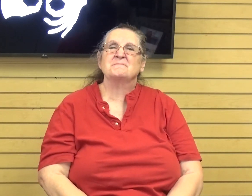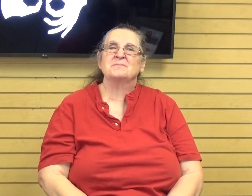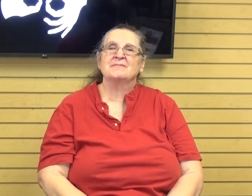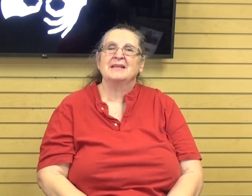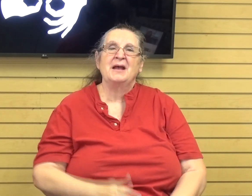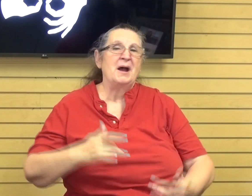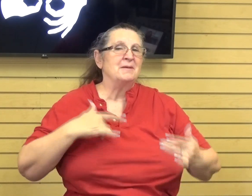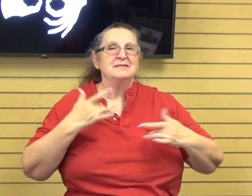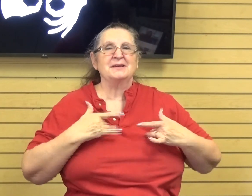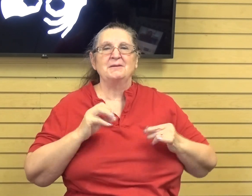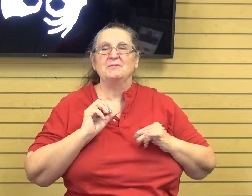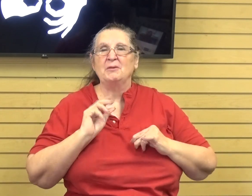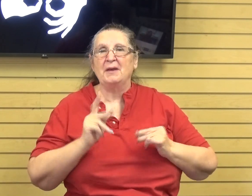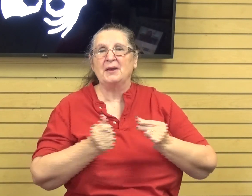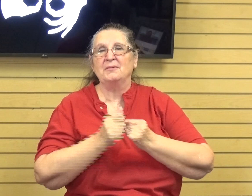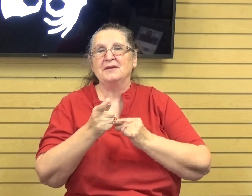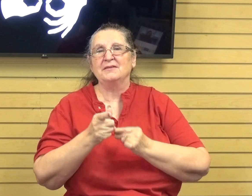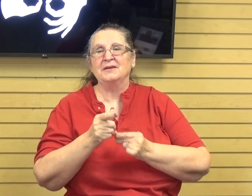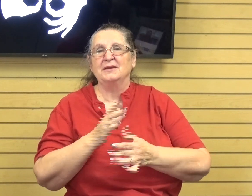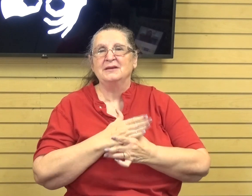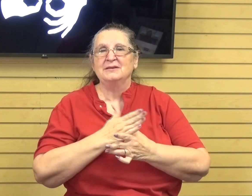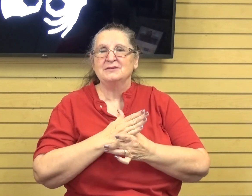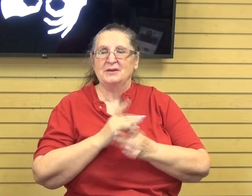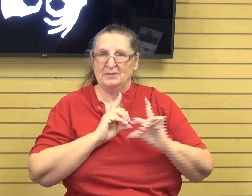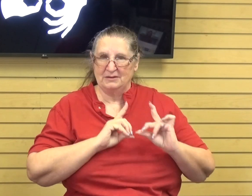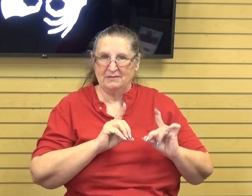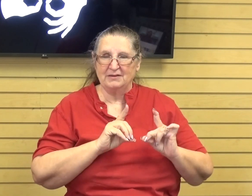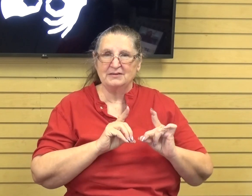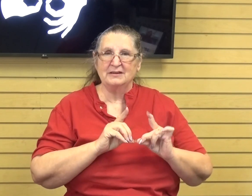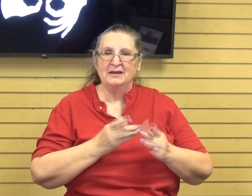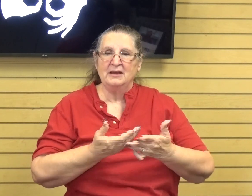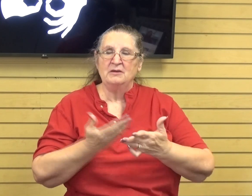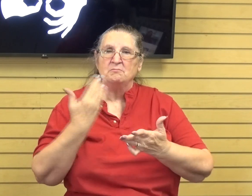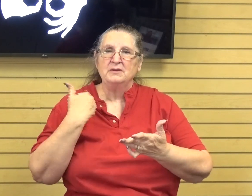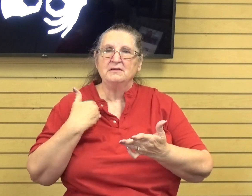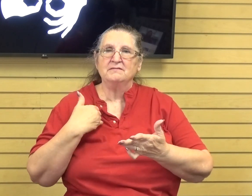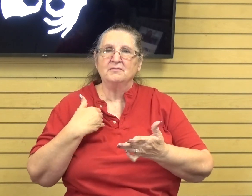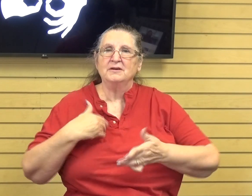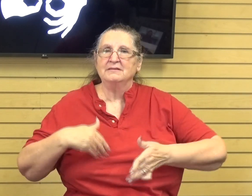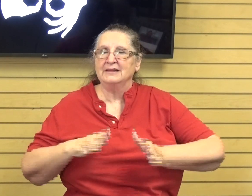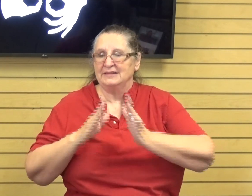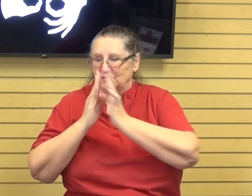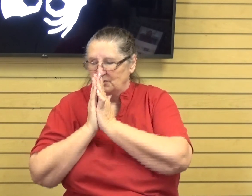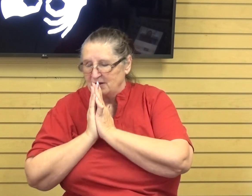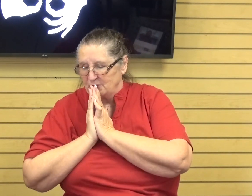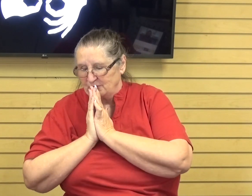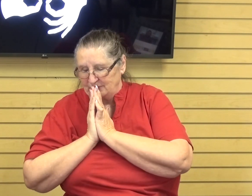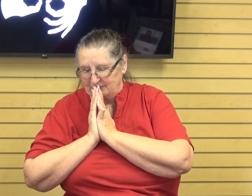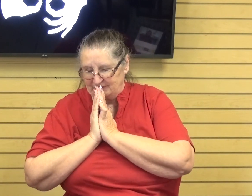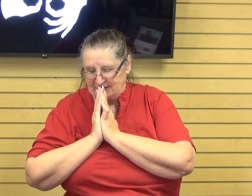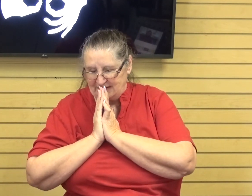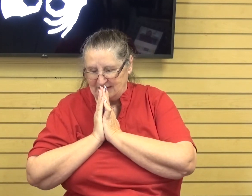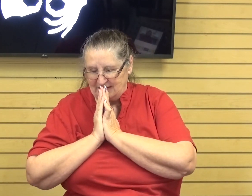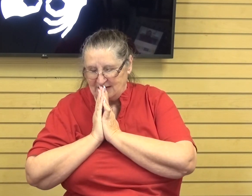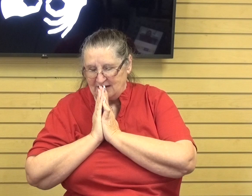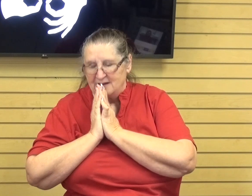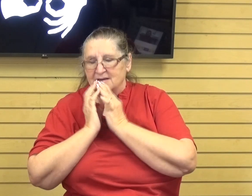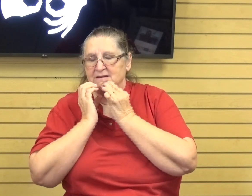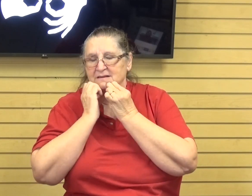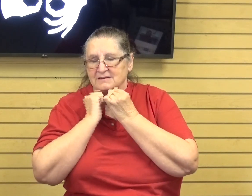excited to be back with you guys today sharing this little devotional. So before we go ahead and start, let's pray. Dear Heavenly Father, Lord, we